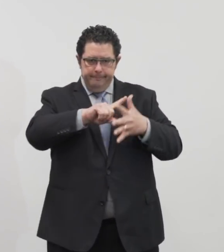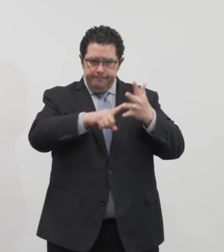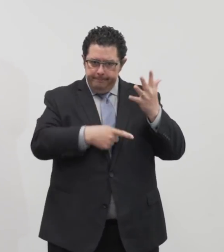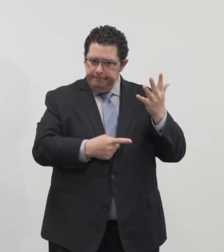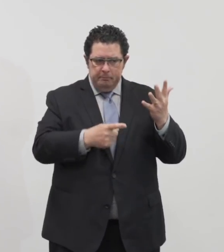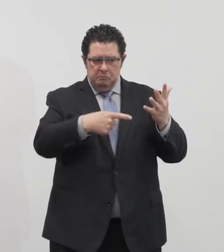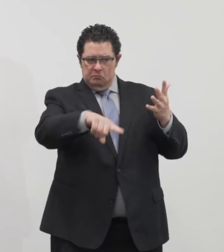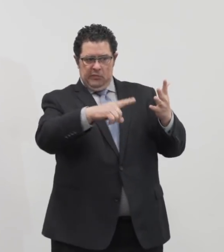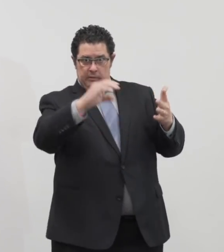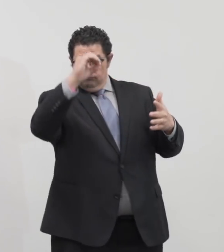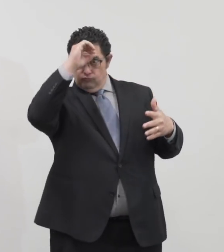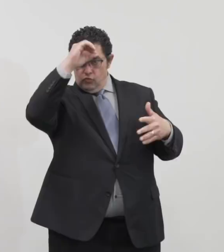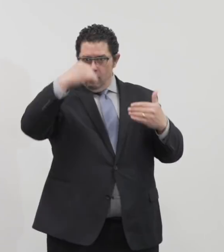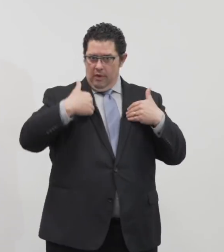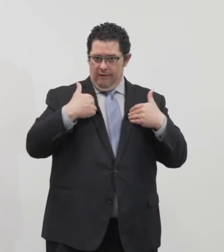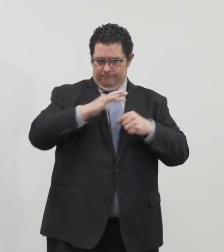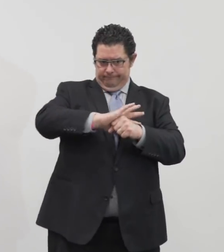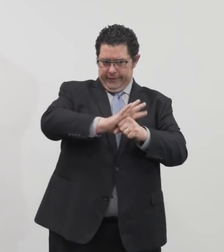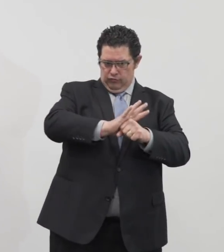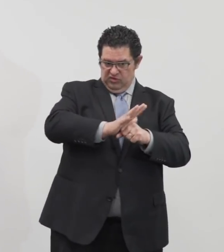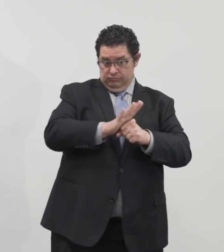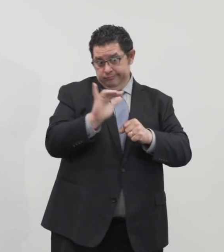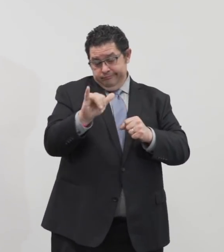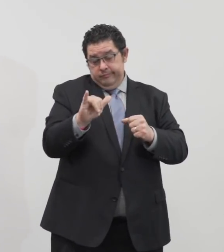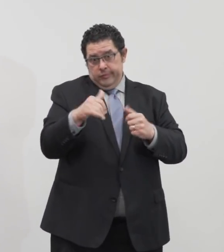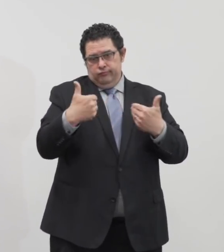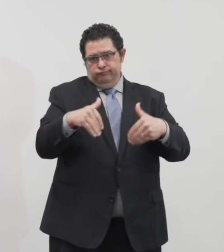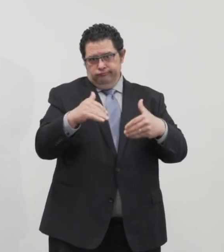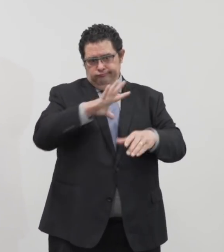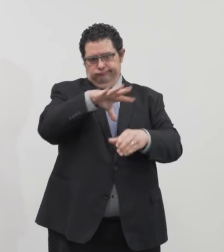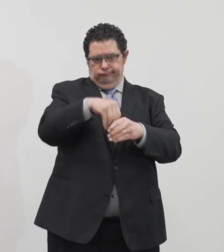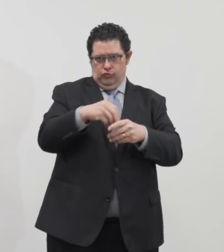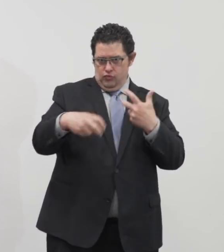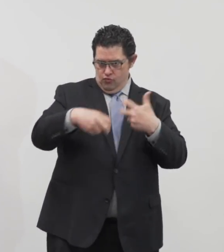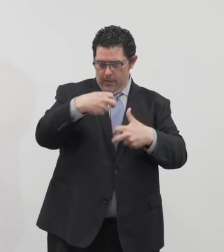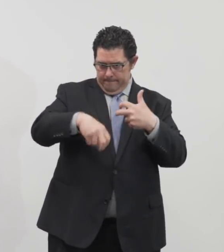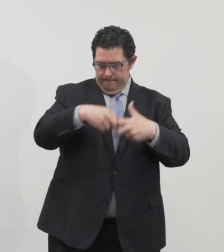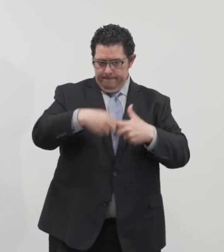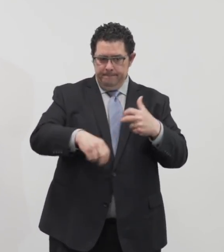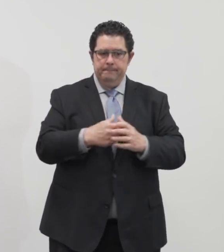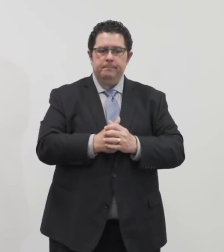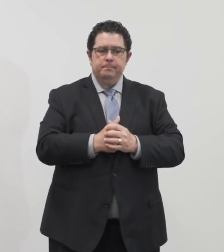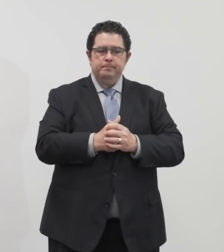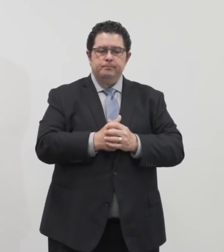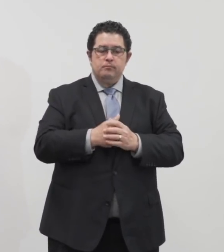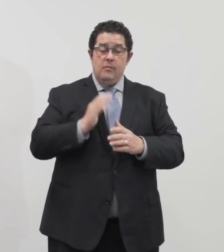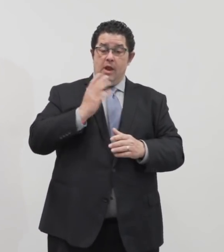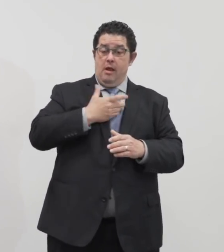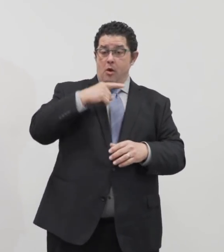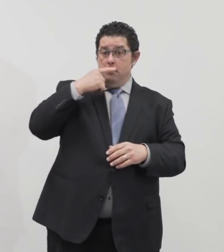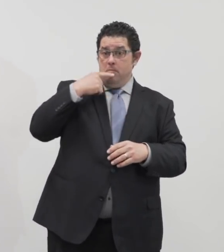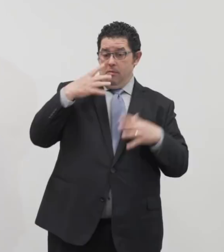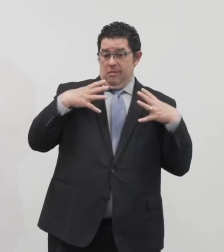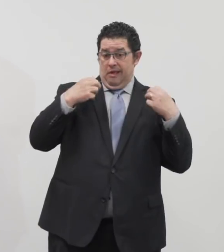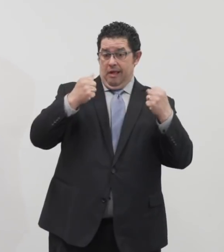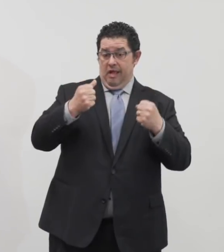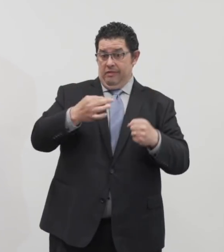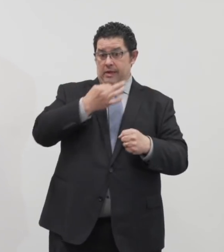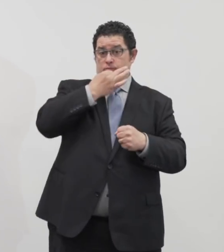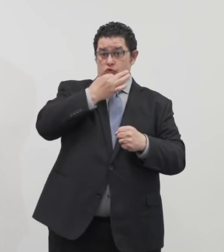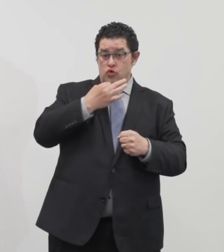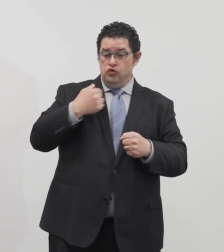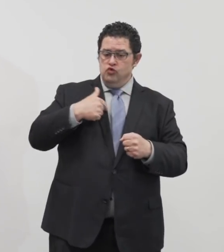the virus. And as we know that is a big part of the problem that we have. We are working with our public health experts on an innovative